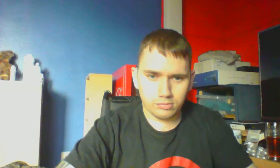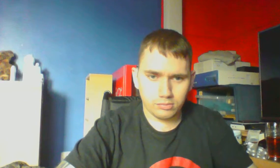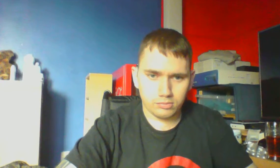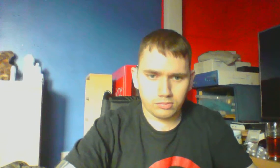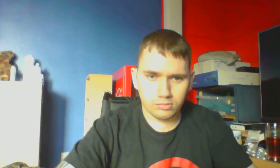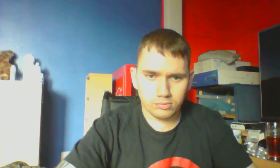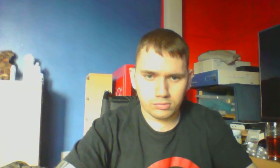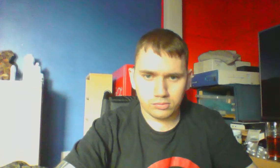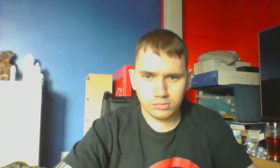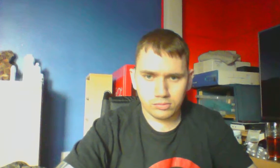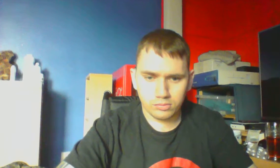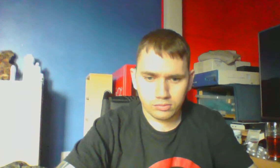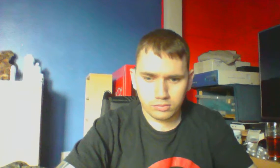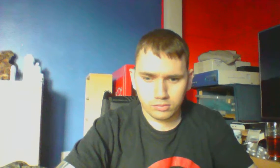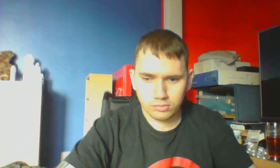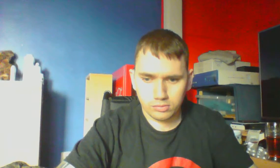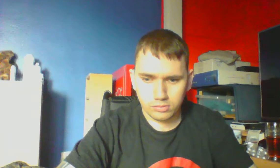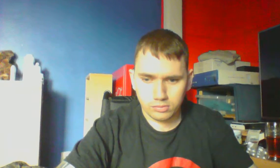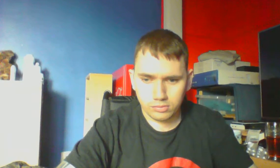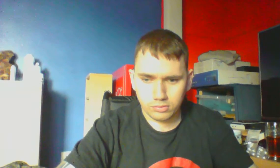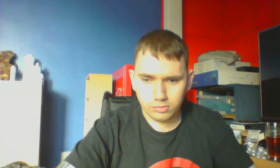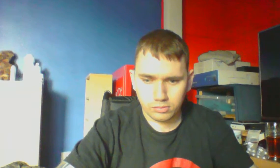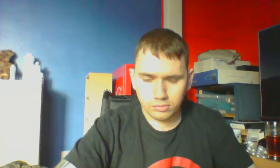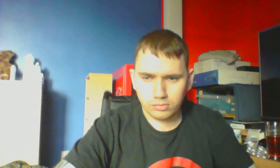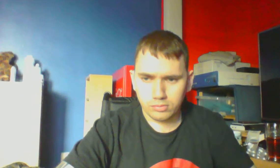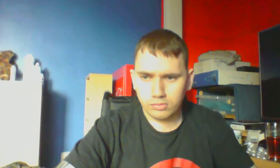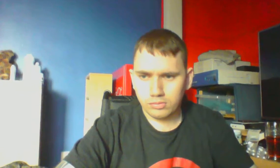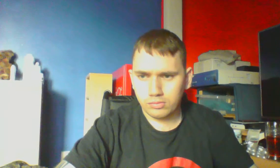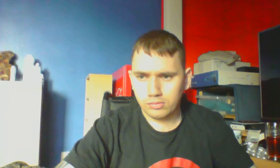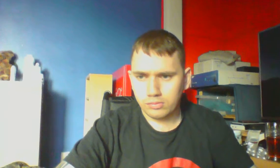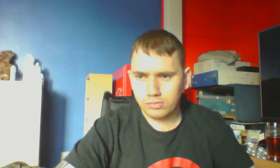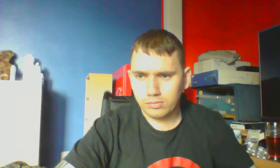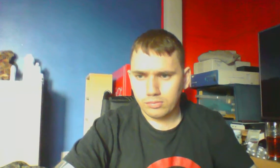but Thank you